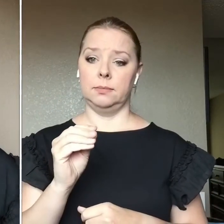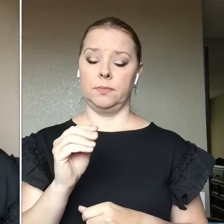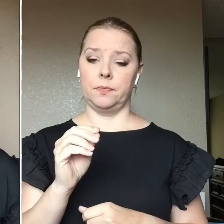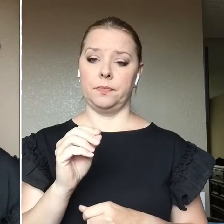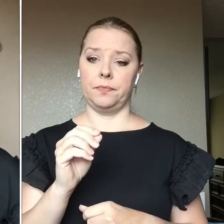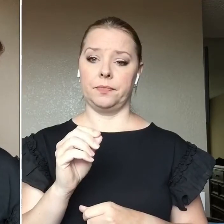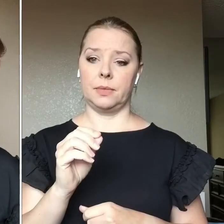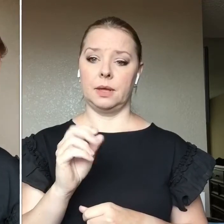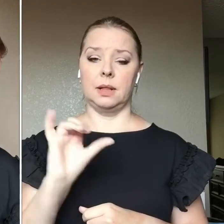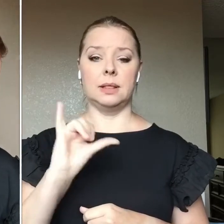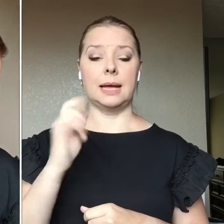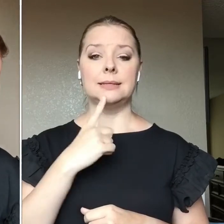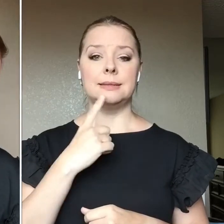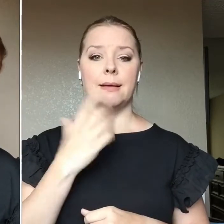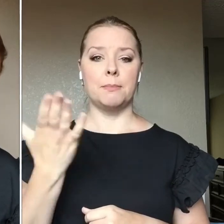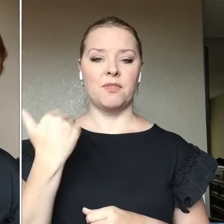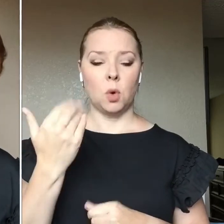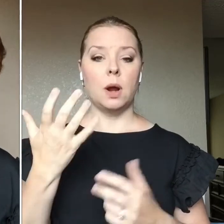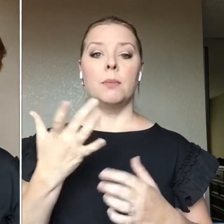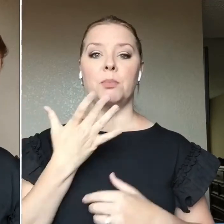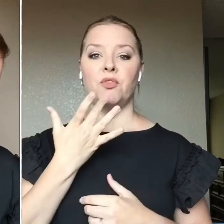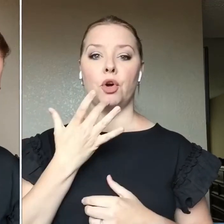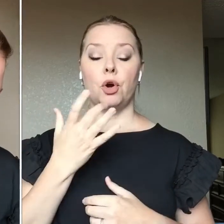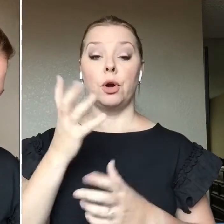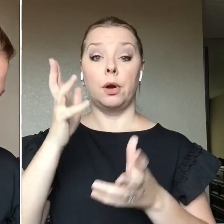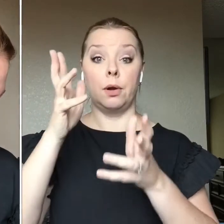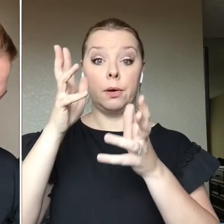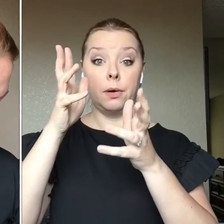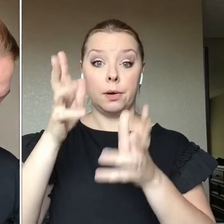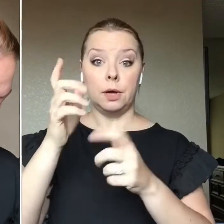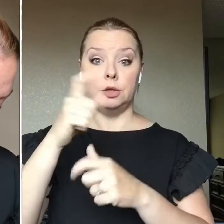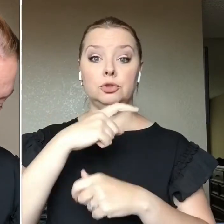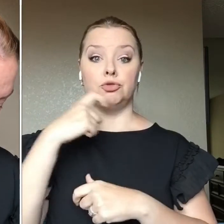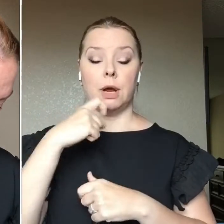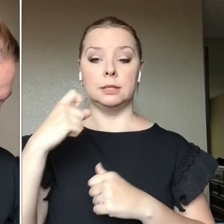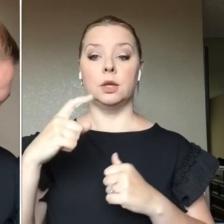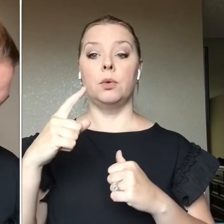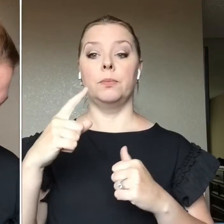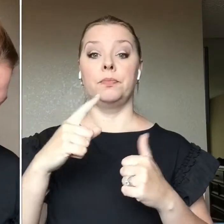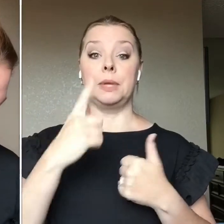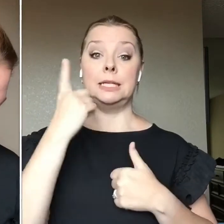and like I said, I like to let it dry. So I used my first base makeup primer. Um,